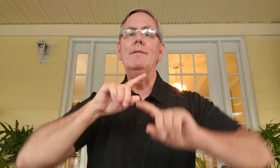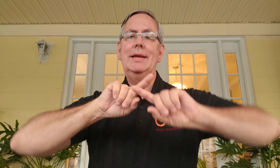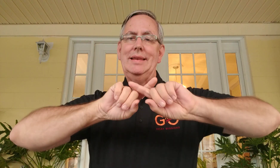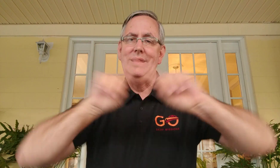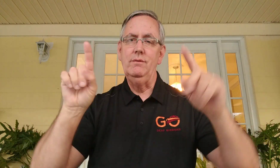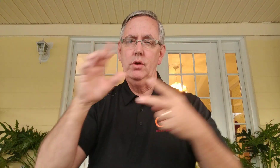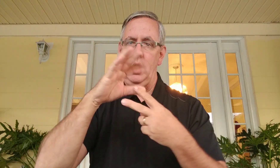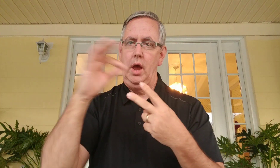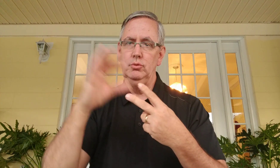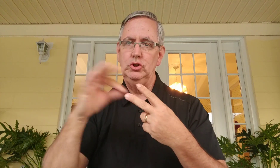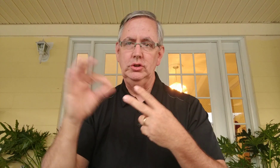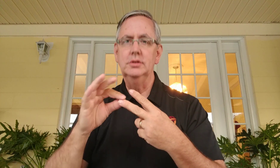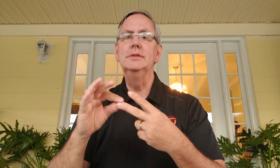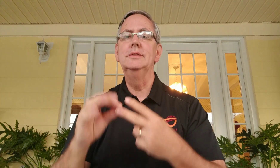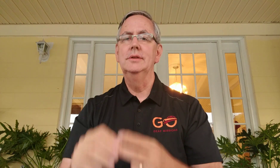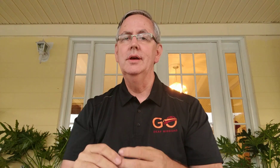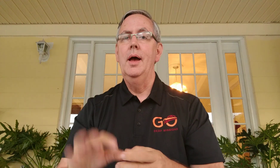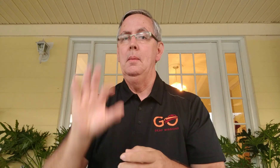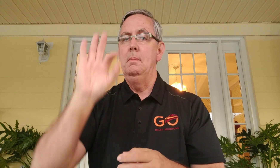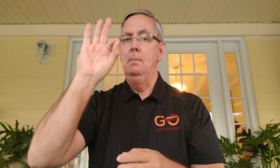all closed. There are alternatives.